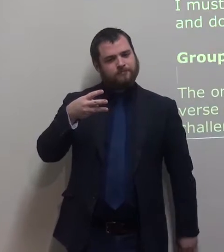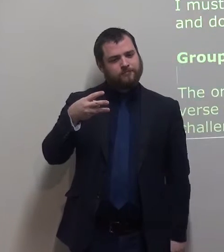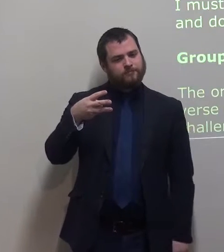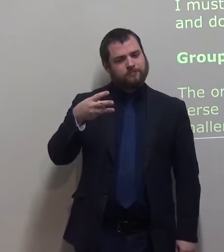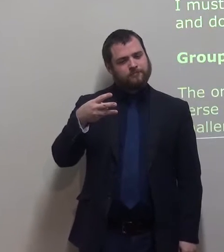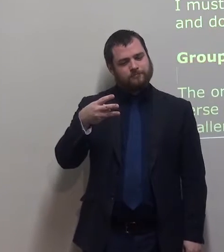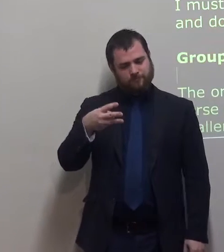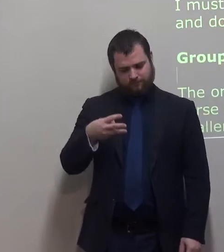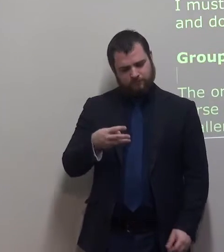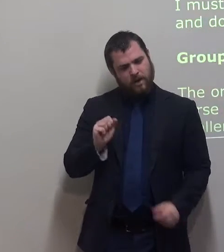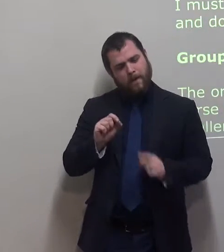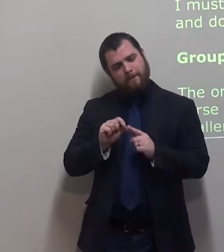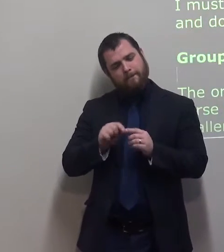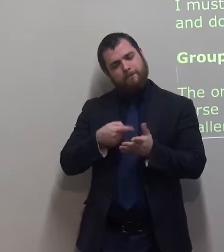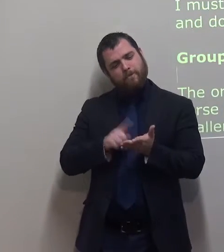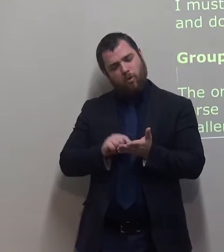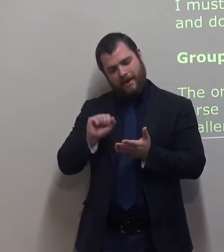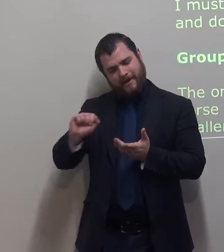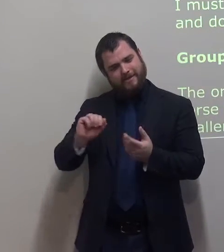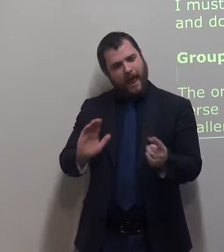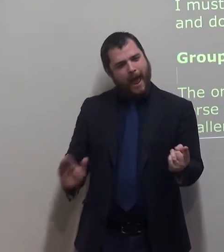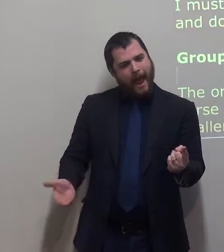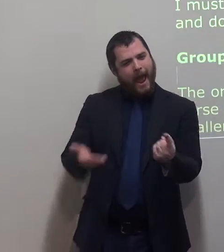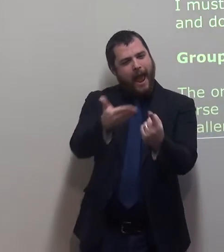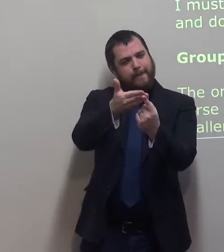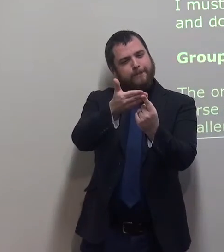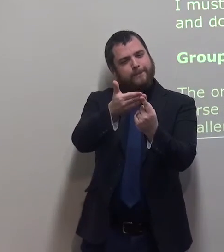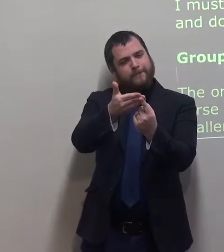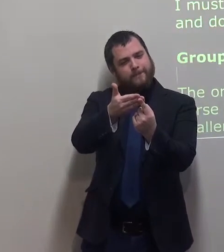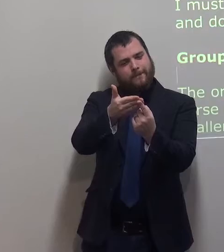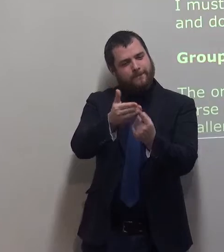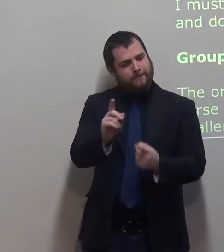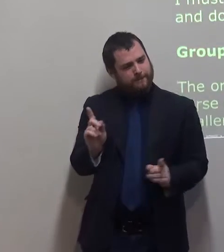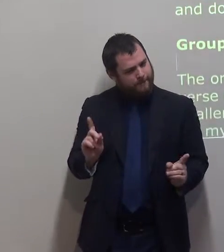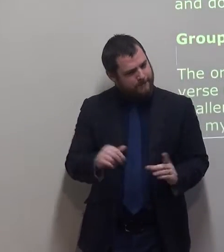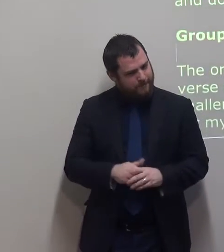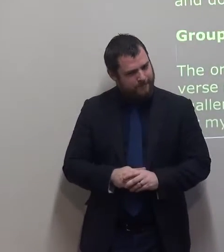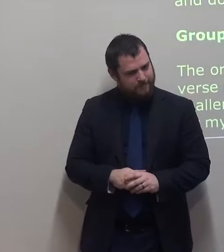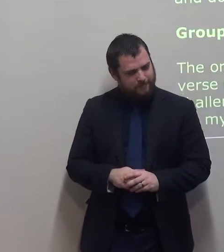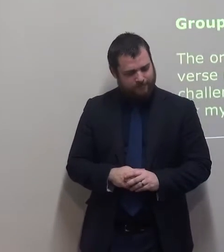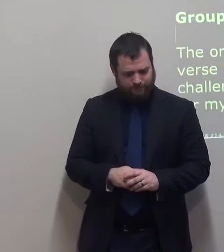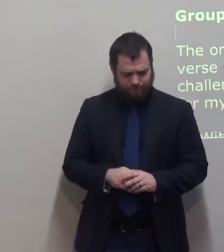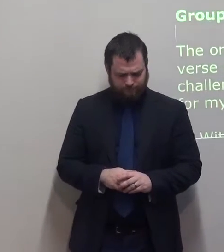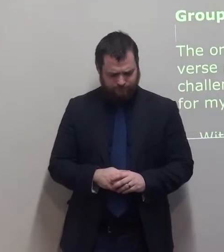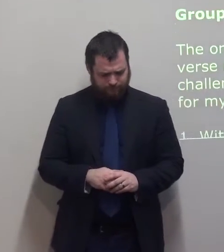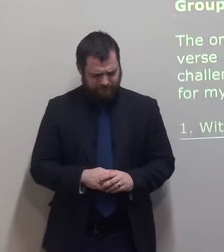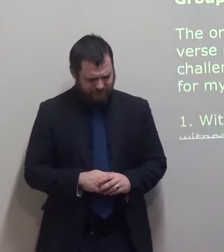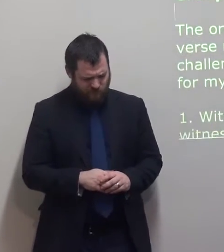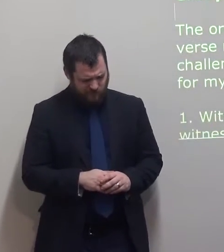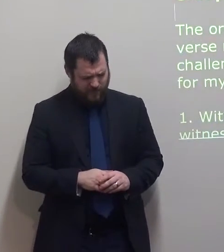and the original great word in this verse, when you